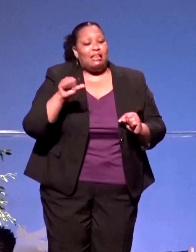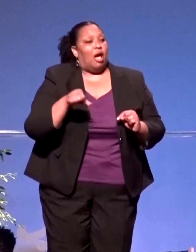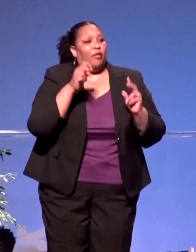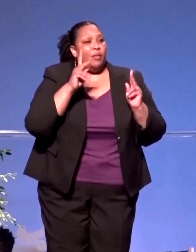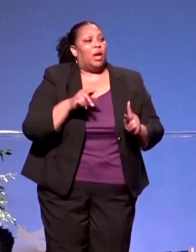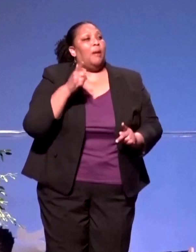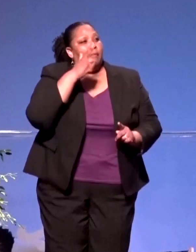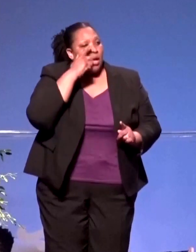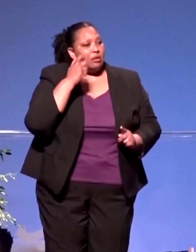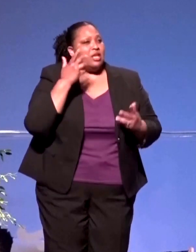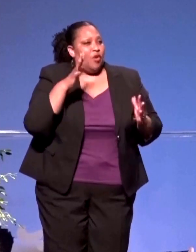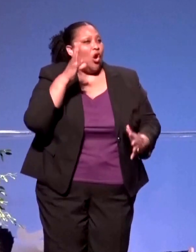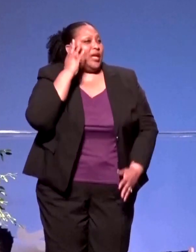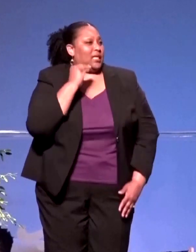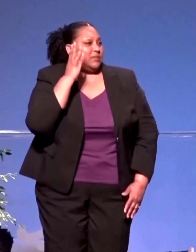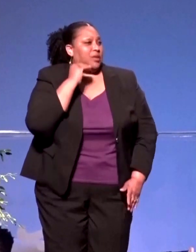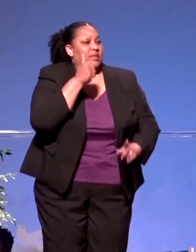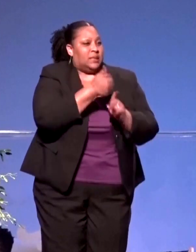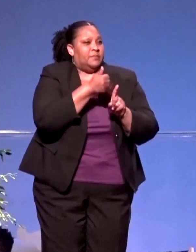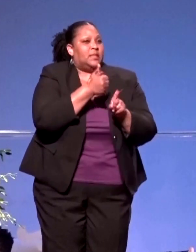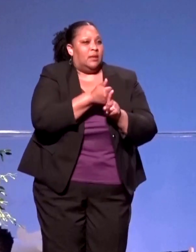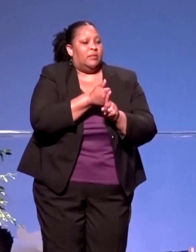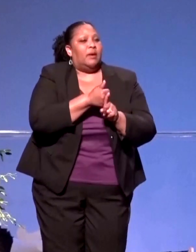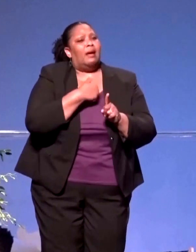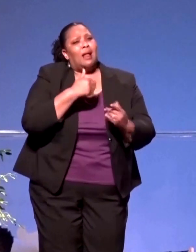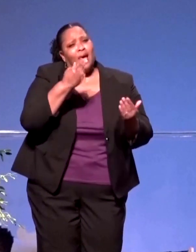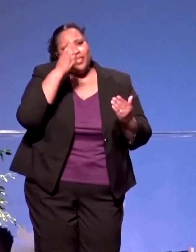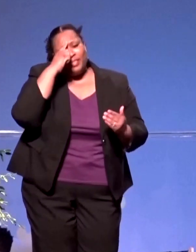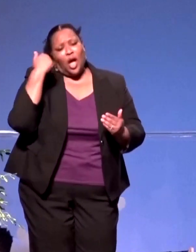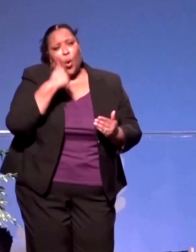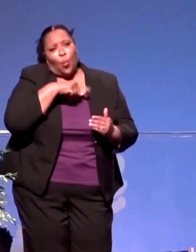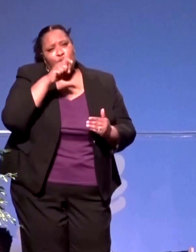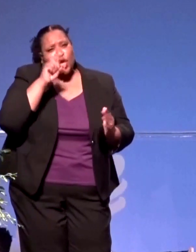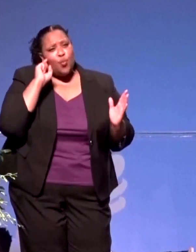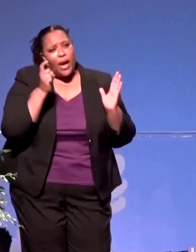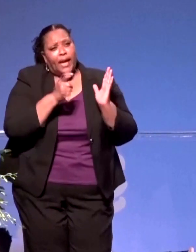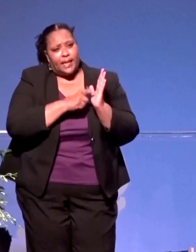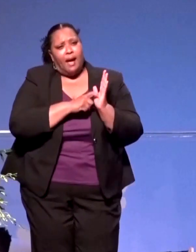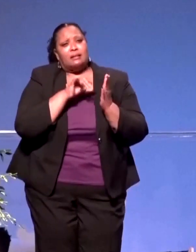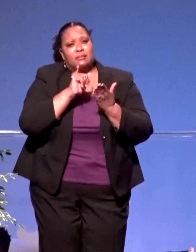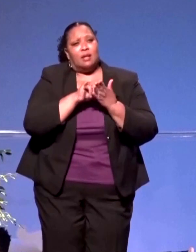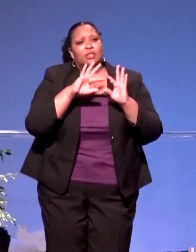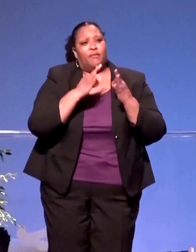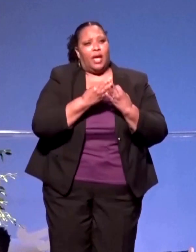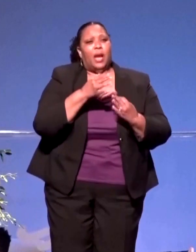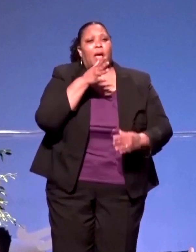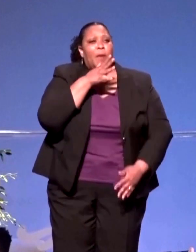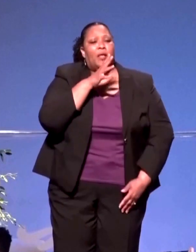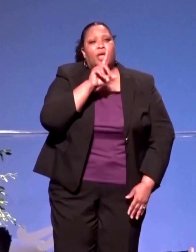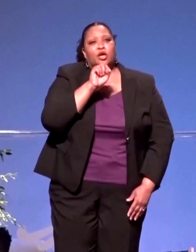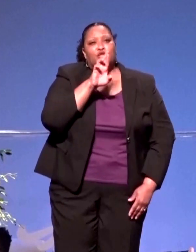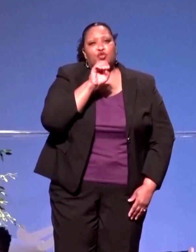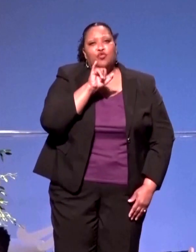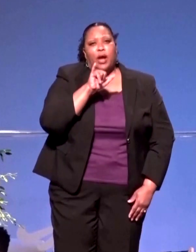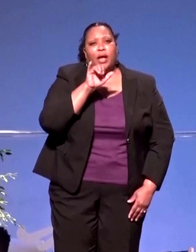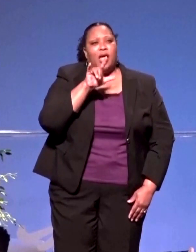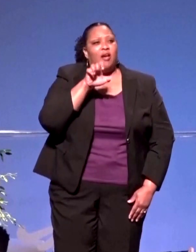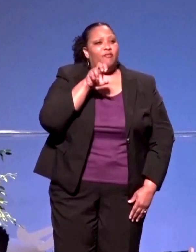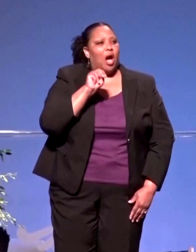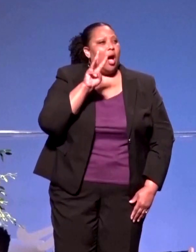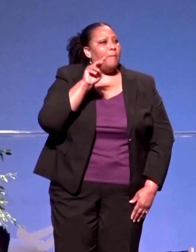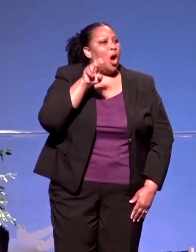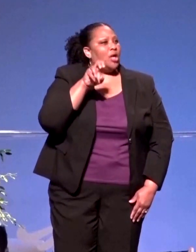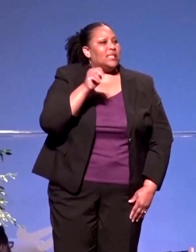because they've gone through the pain and I think that we should recognize the mother of Trayvon Martin will you